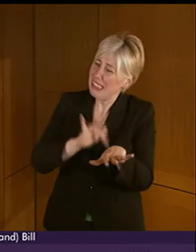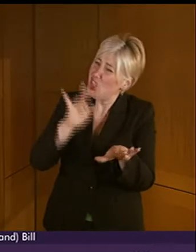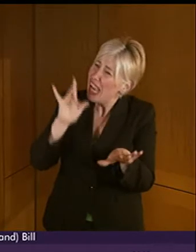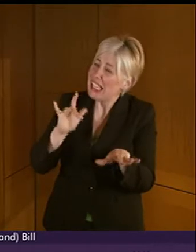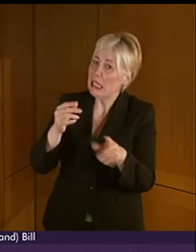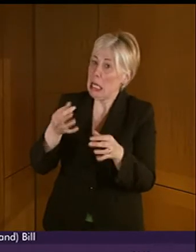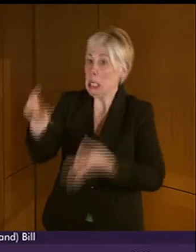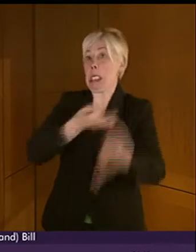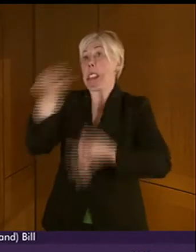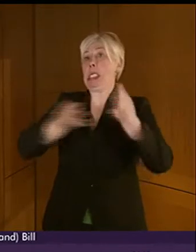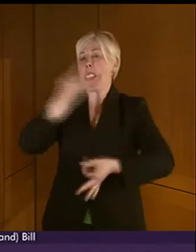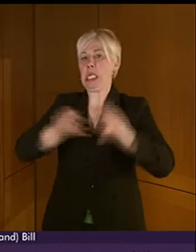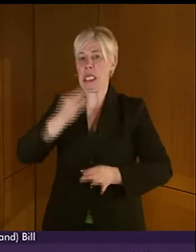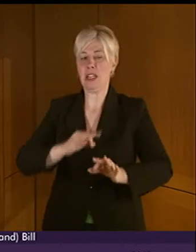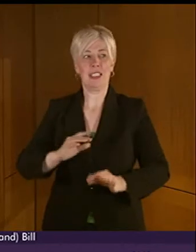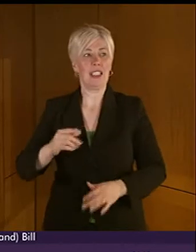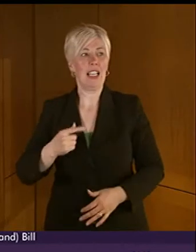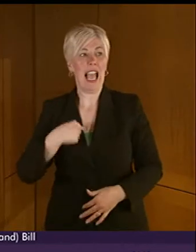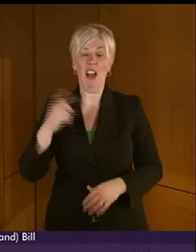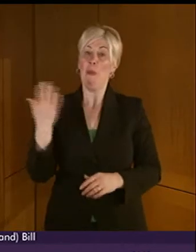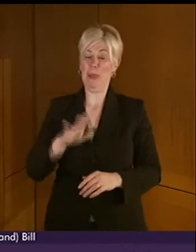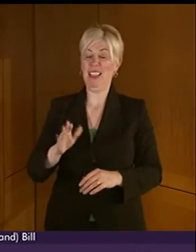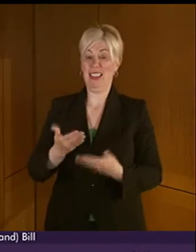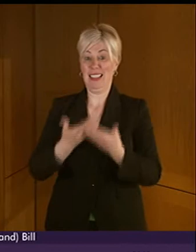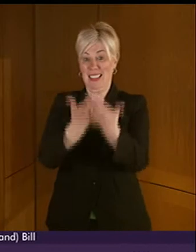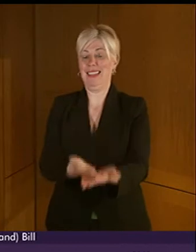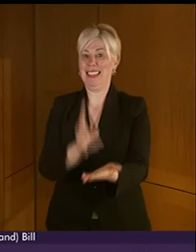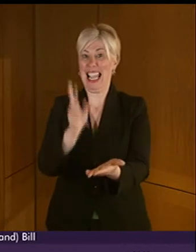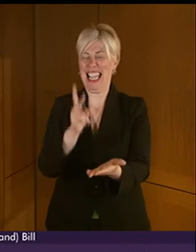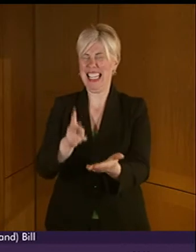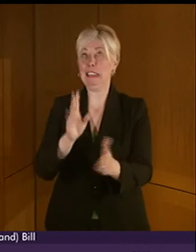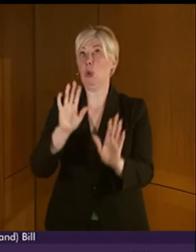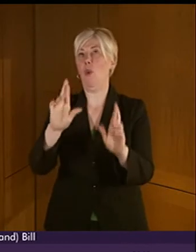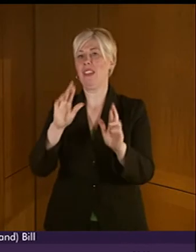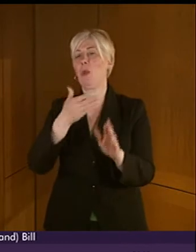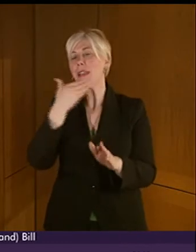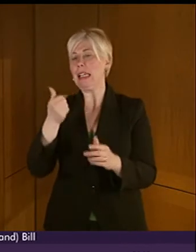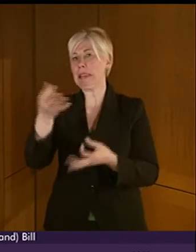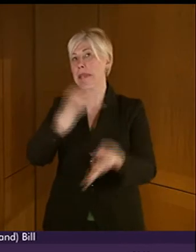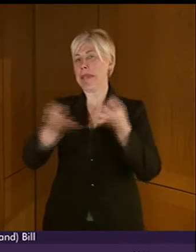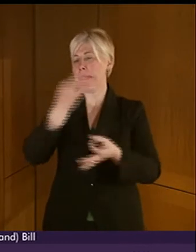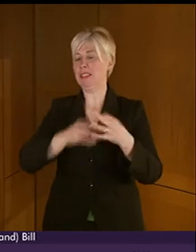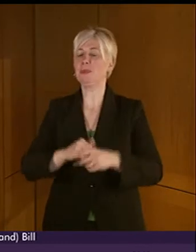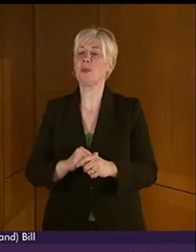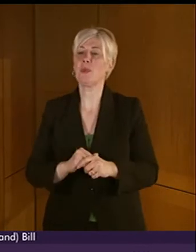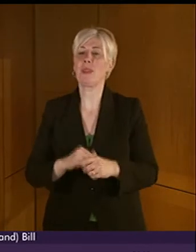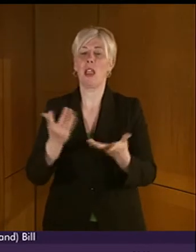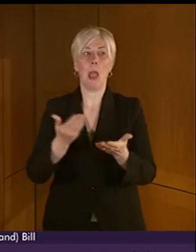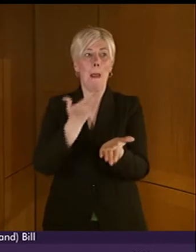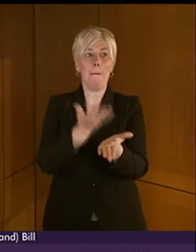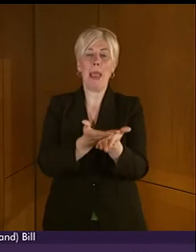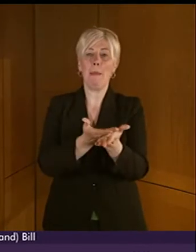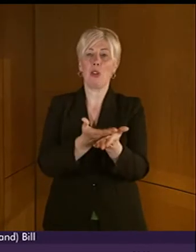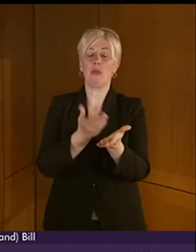Bill coming so I am lighting myself in again. But it does again demonstrate the value of a Members' Bill which is usually